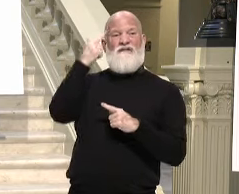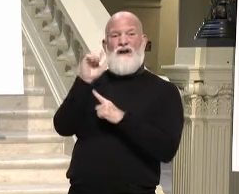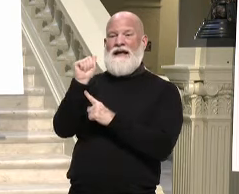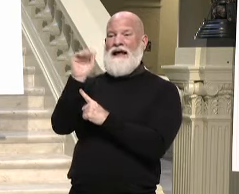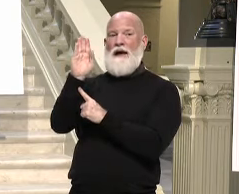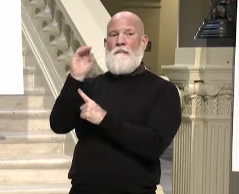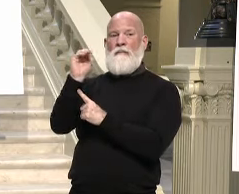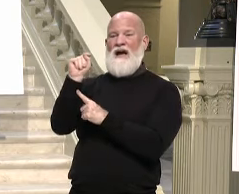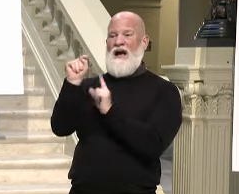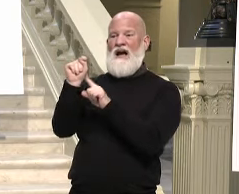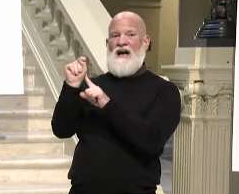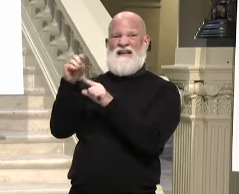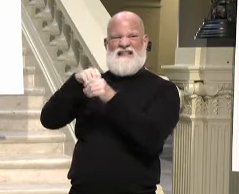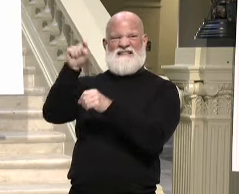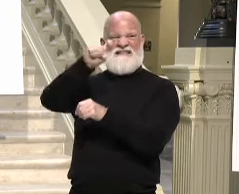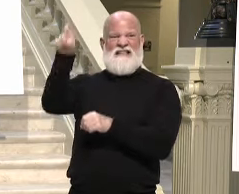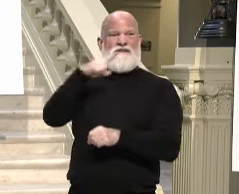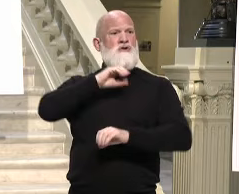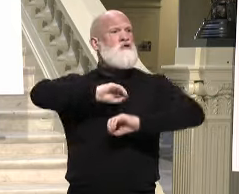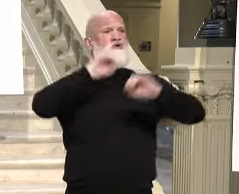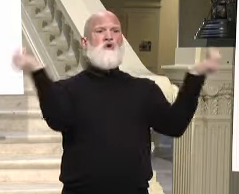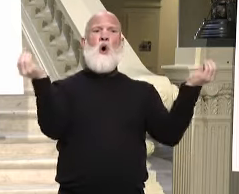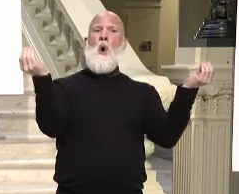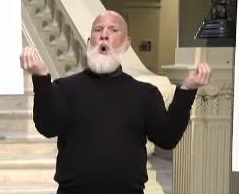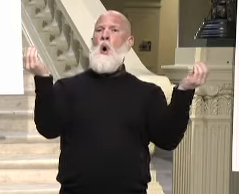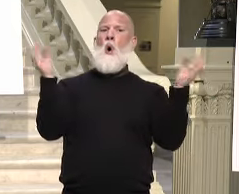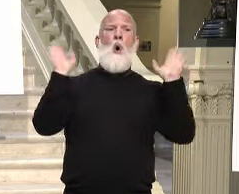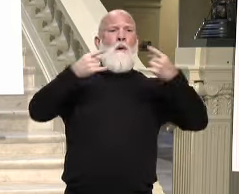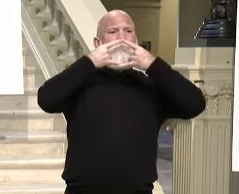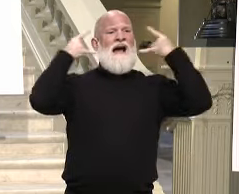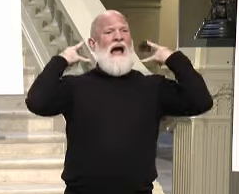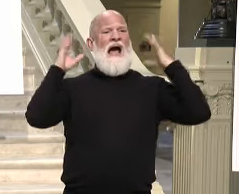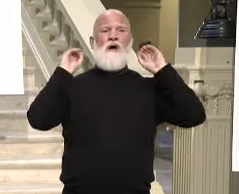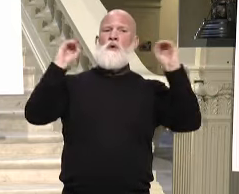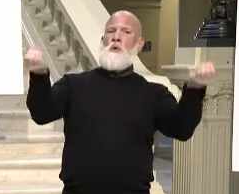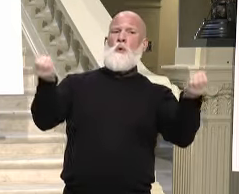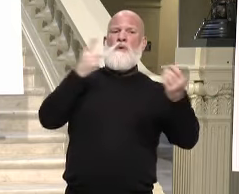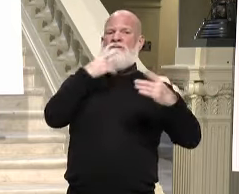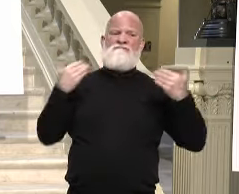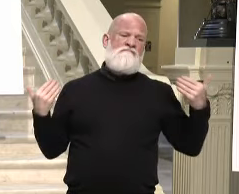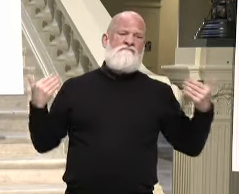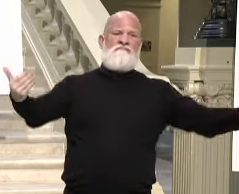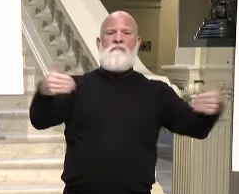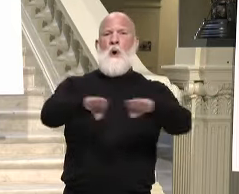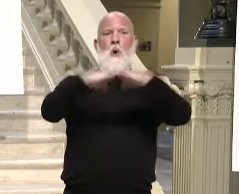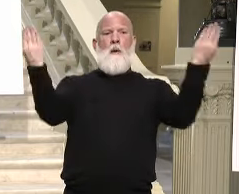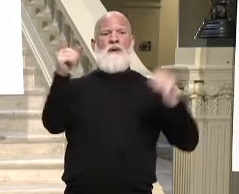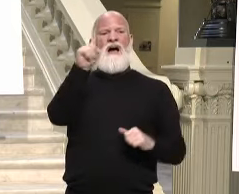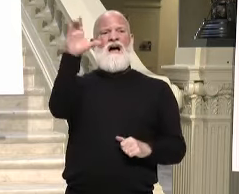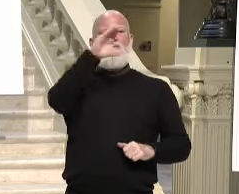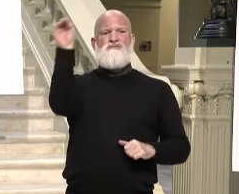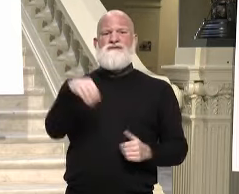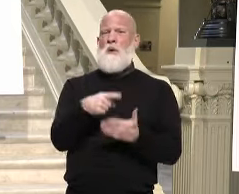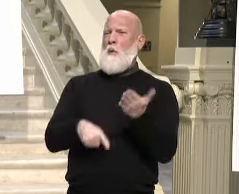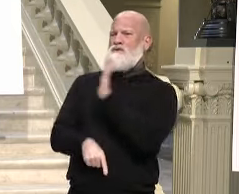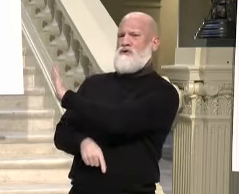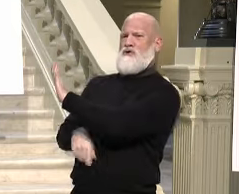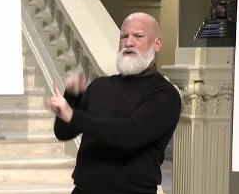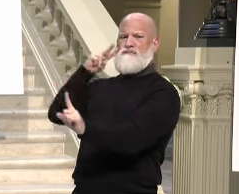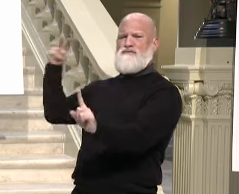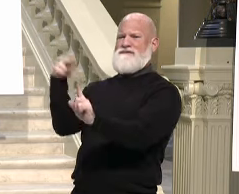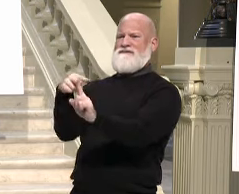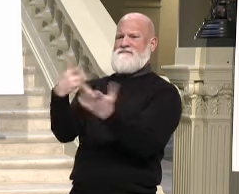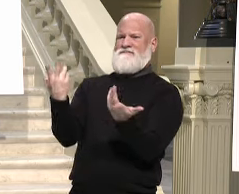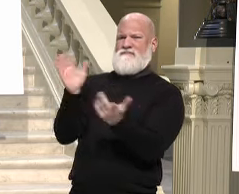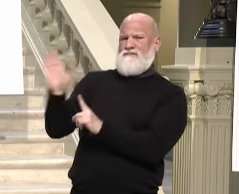I know he's doing what he believes is right for Texas. What do you think is going to be right for Georgia based on everything you've just said? When is that going to happen in Georgia? Well, that's